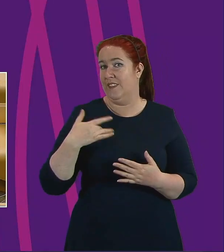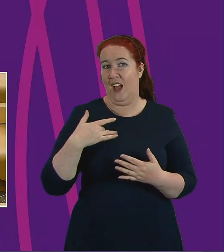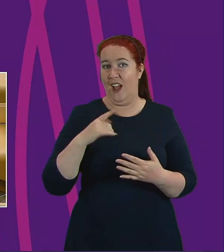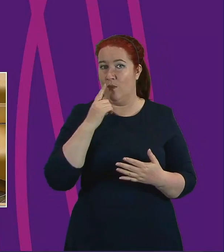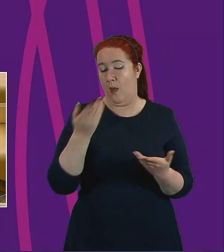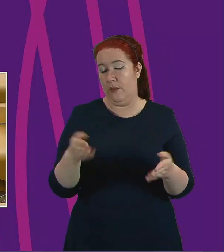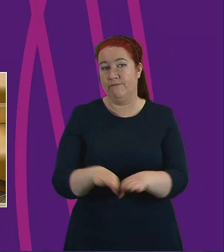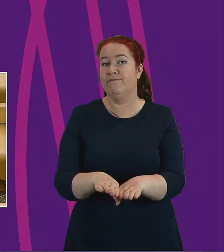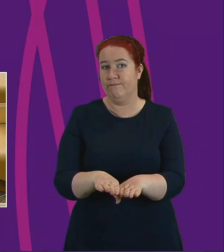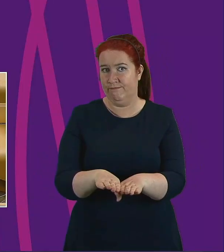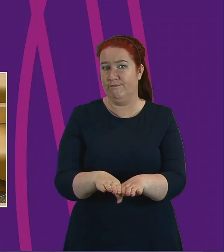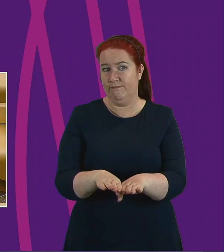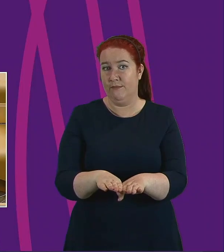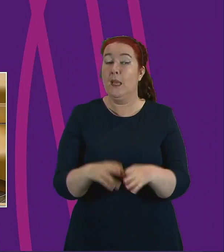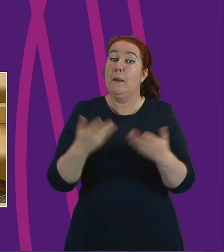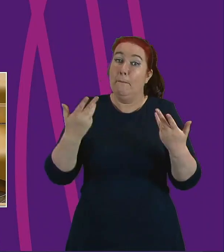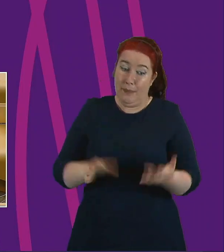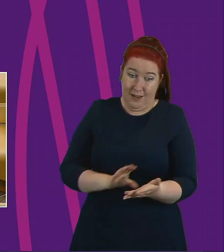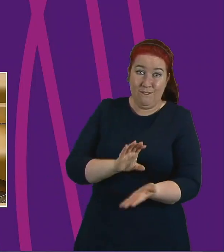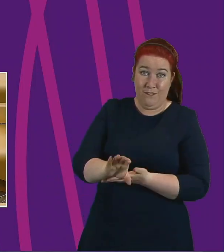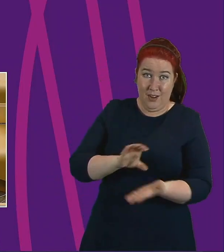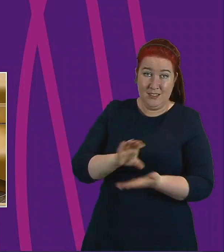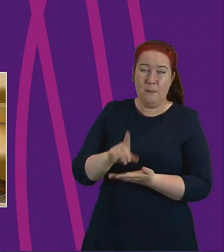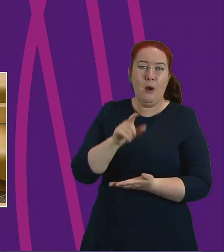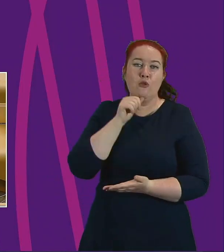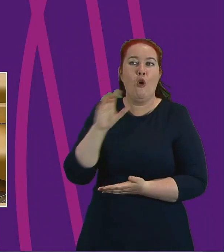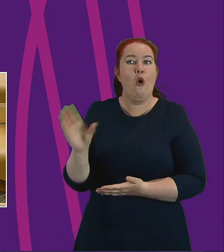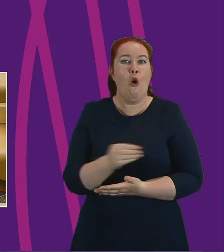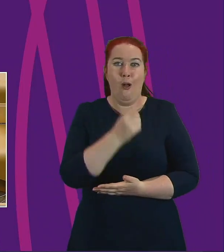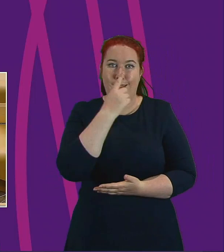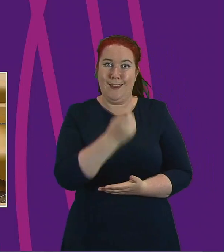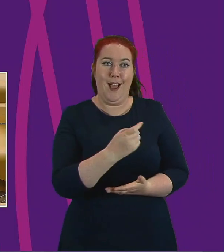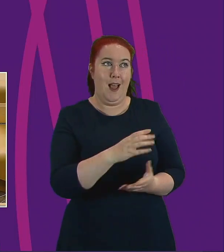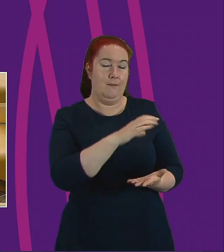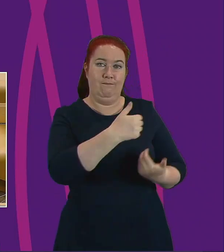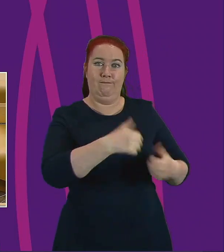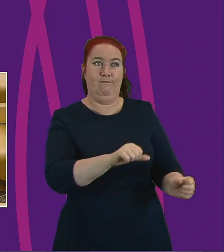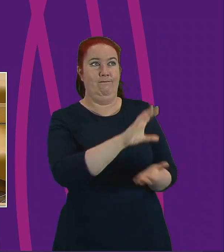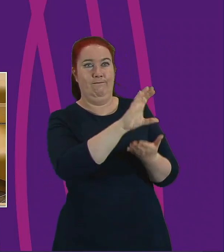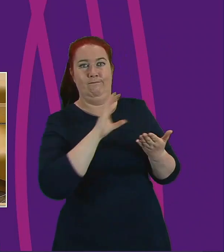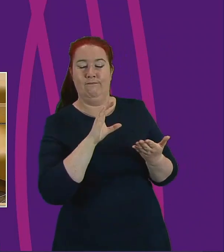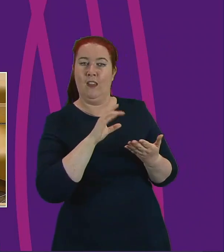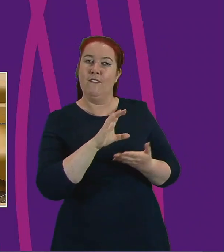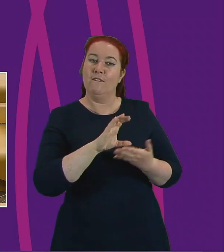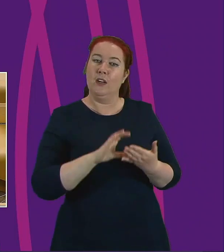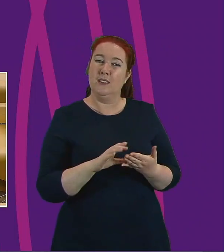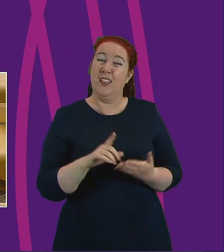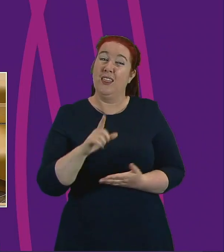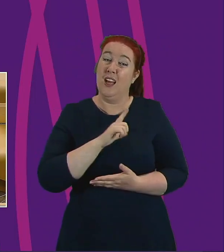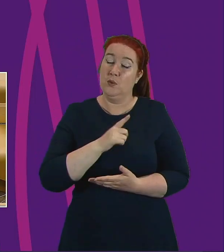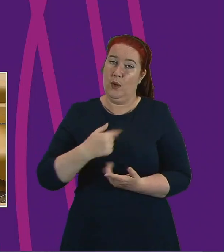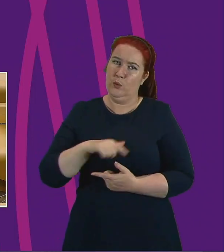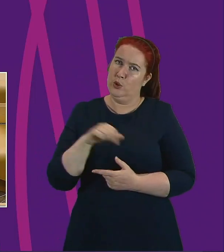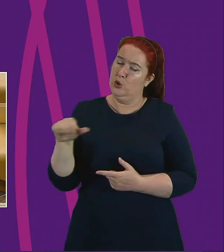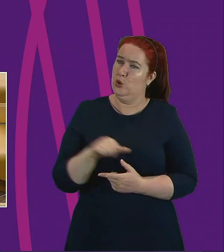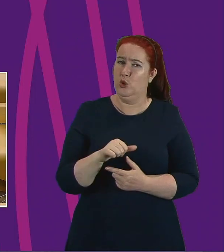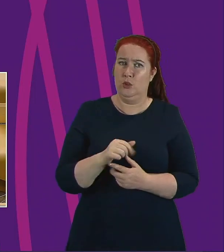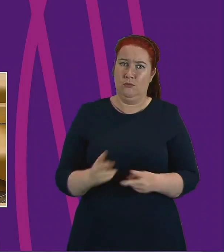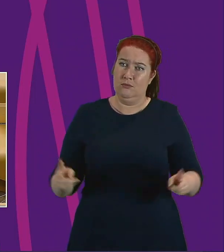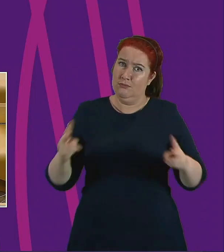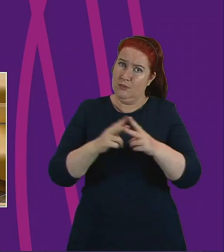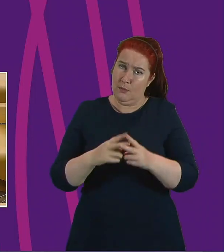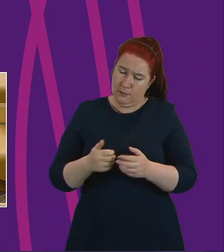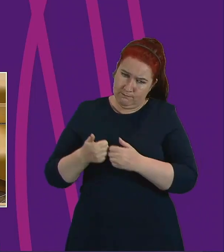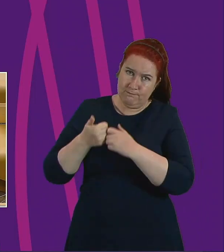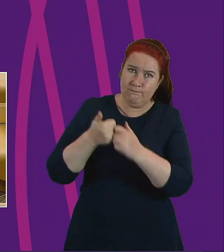Funding has been set aside for them, but not all can be assisted and supported. We must therefore double our efforts to support and